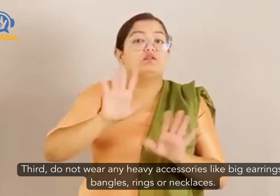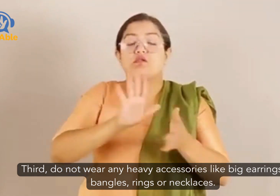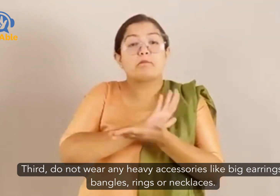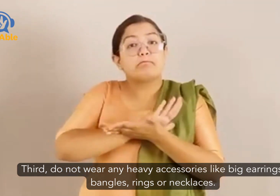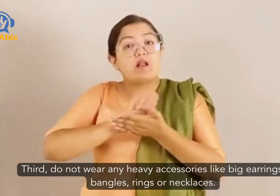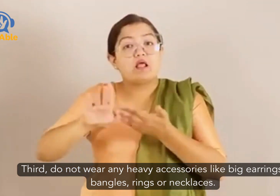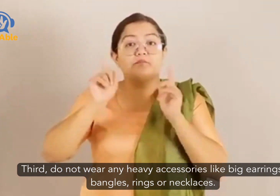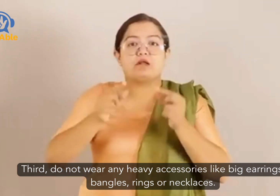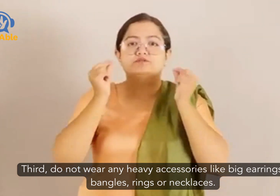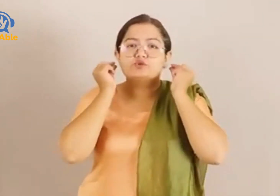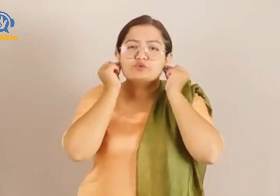or necklaces